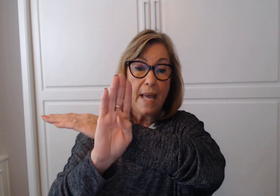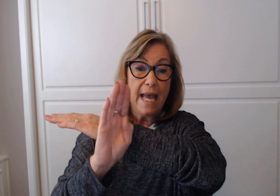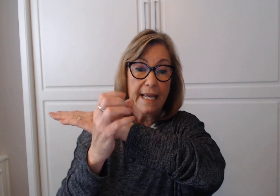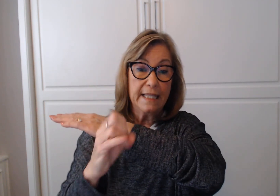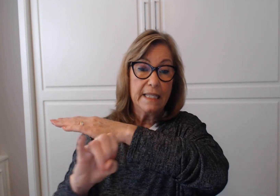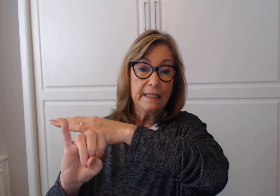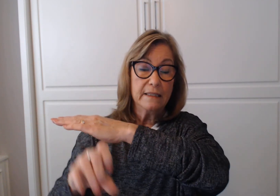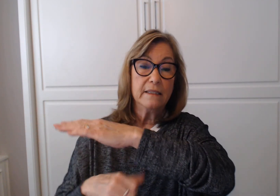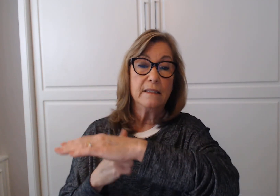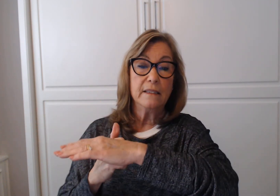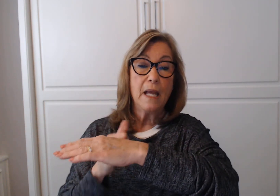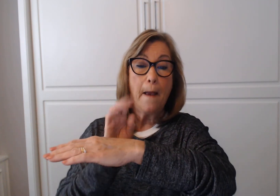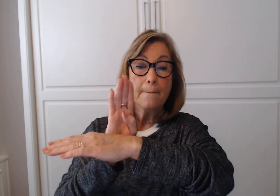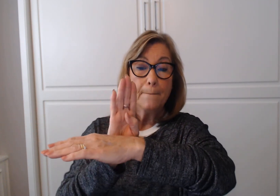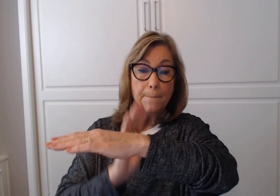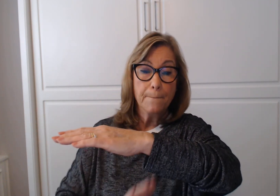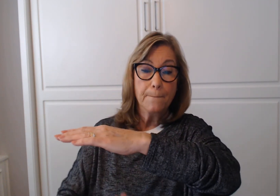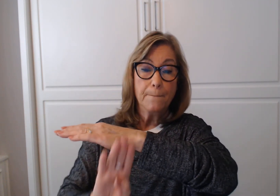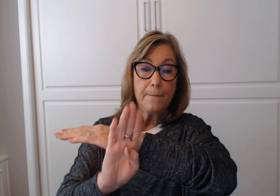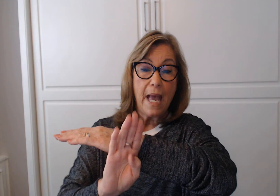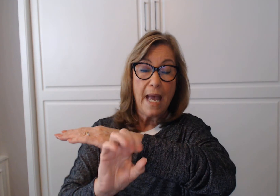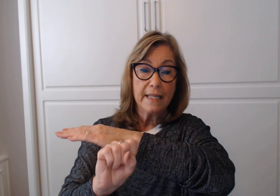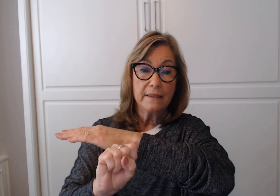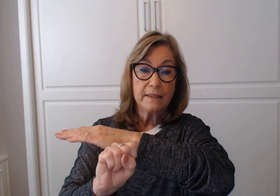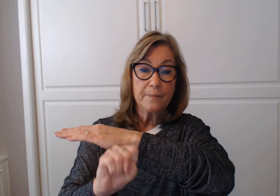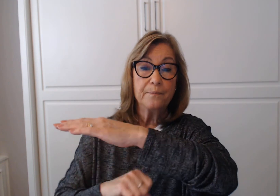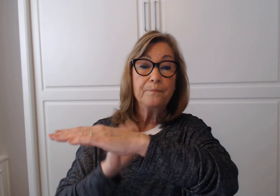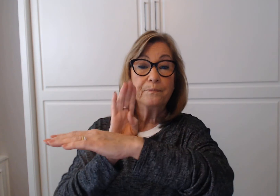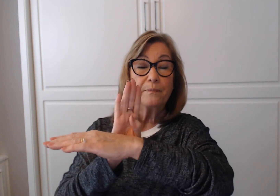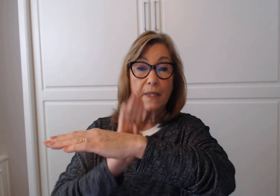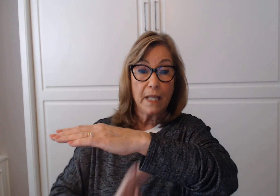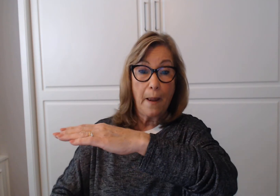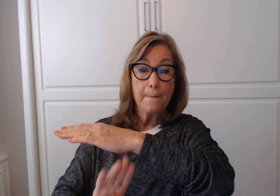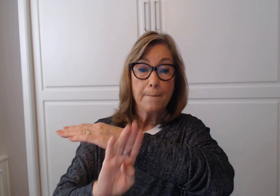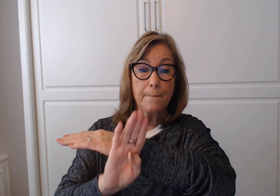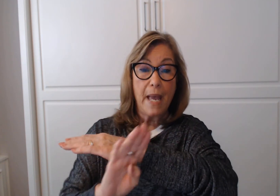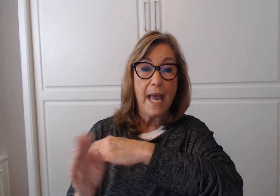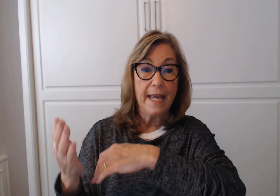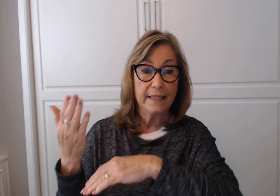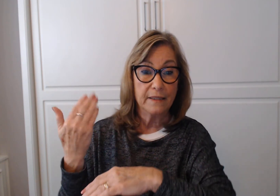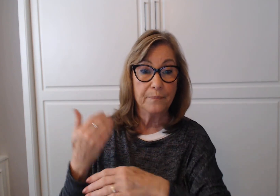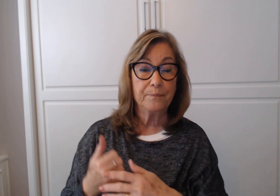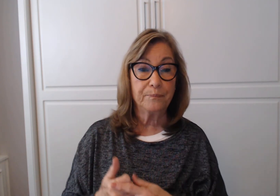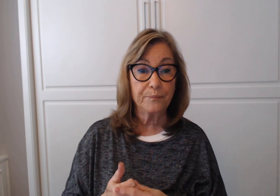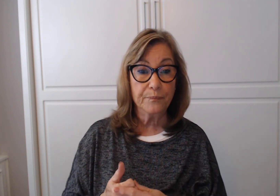Bags. Bagged. Offer.